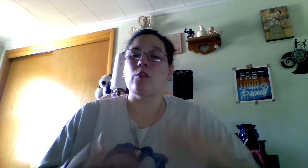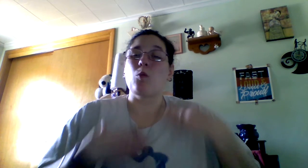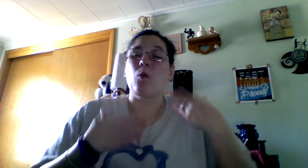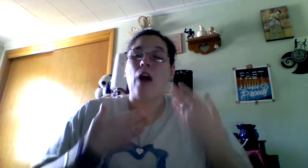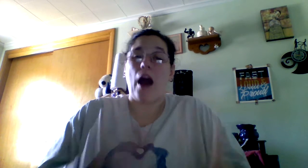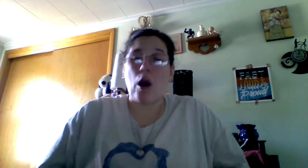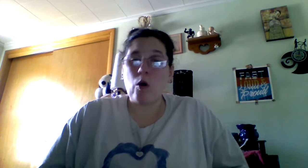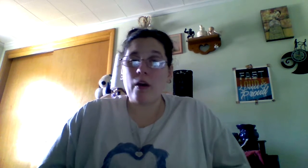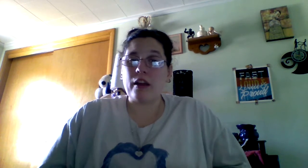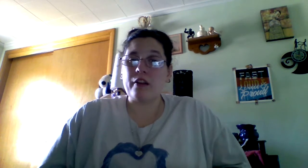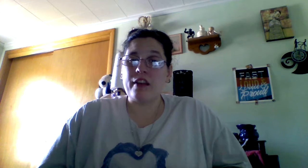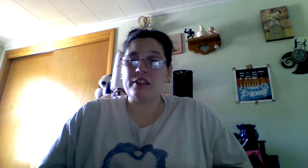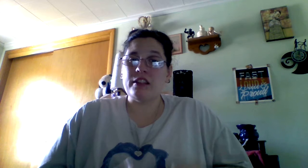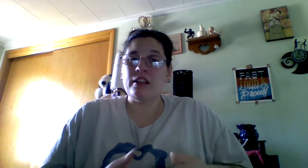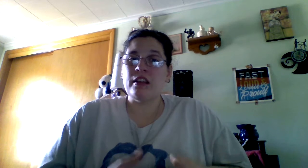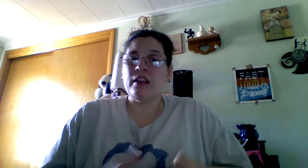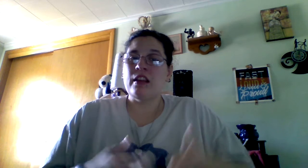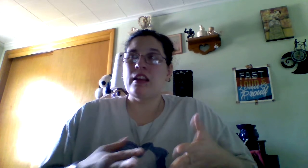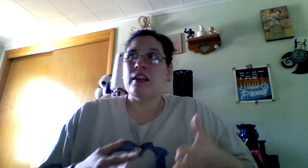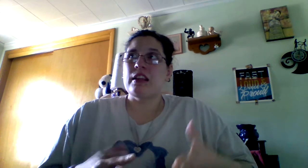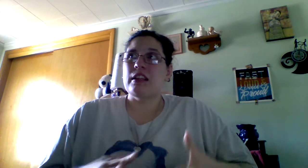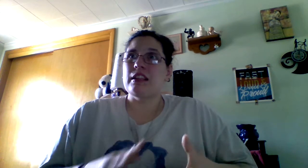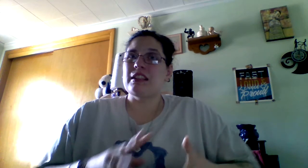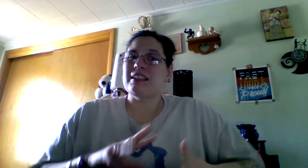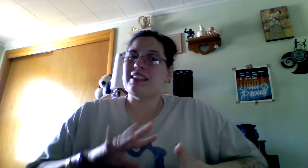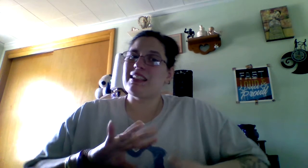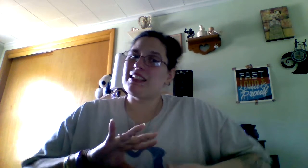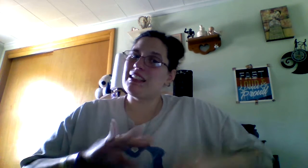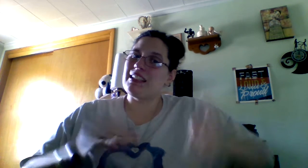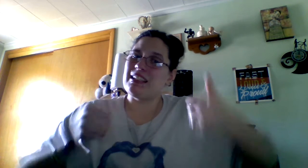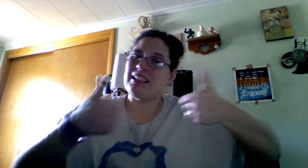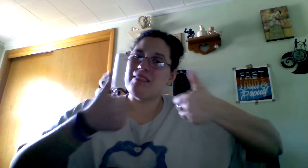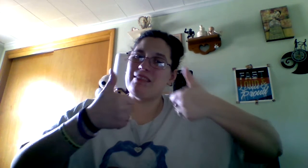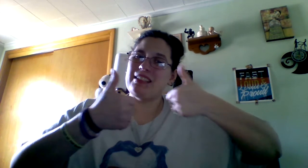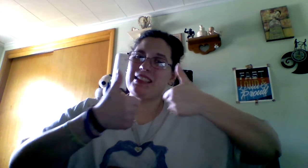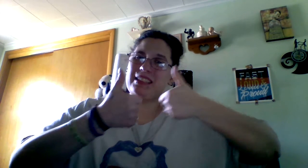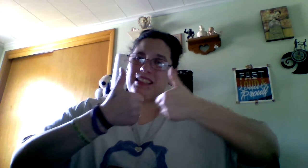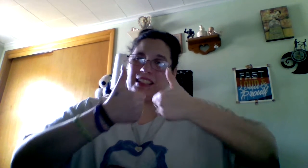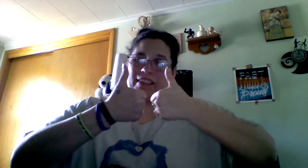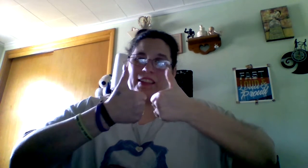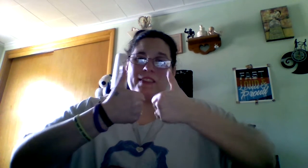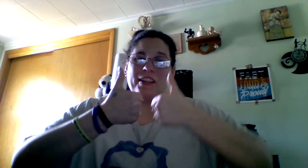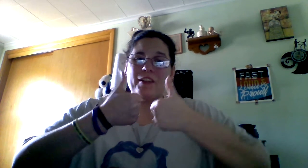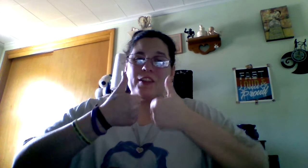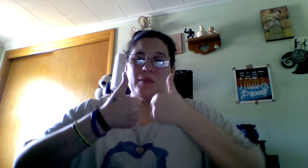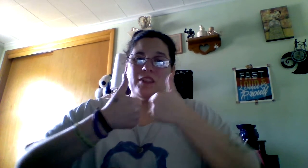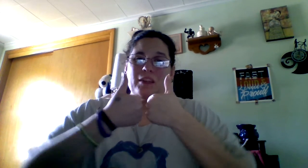how I got arrested, give this video a thumbs up.